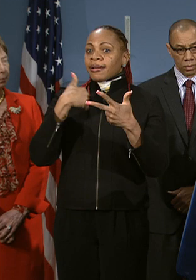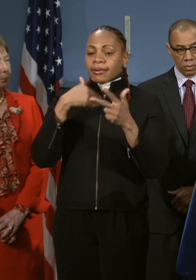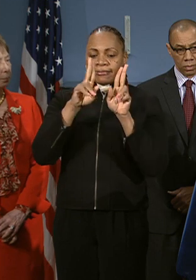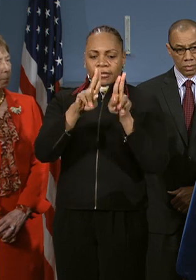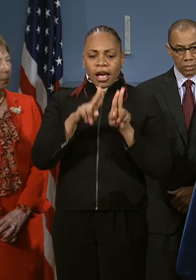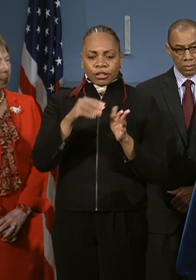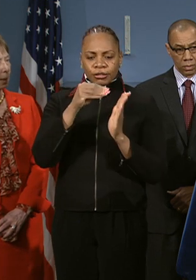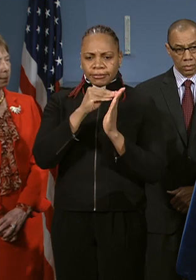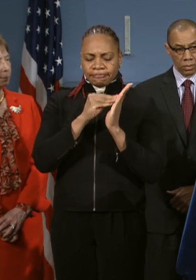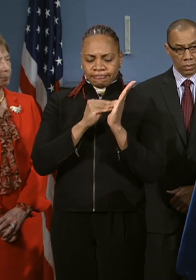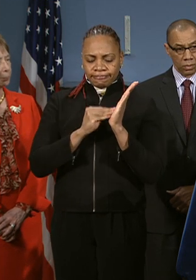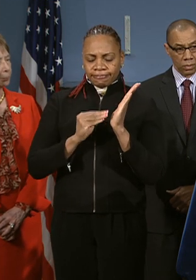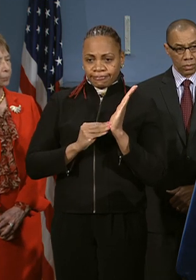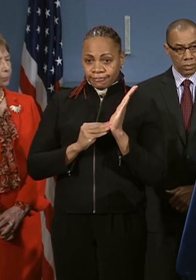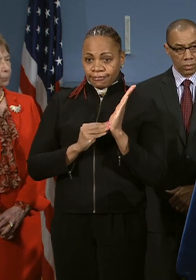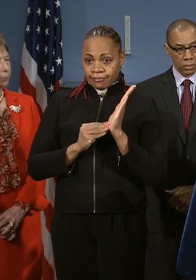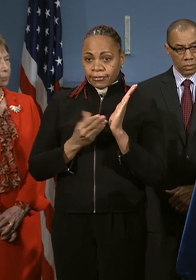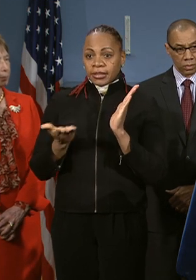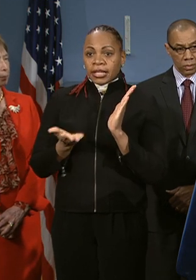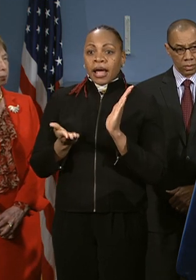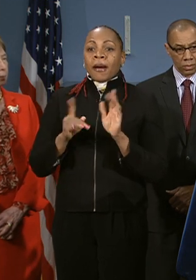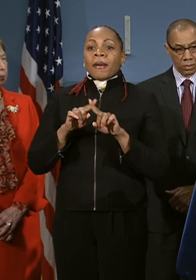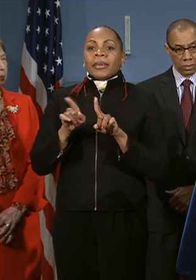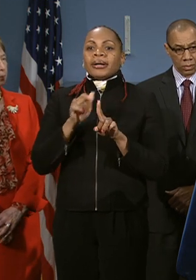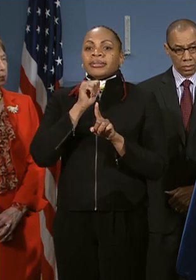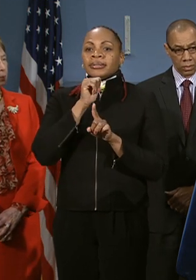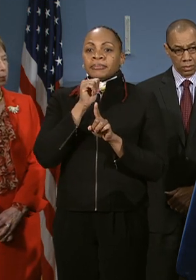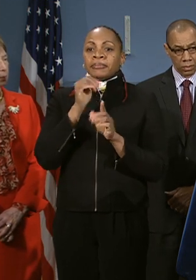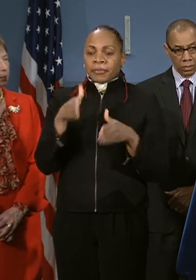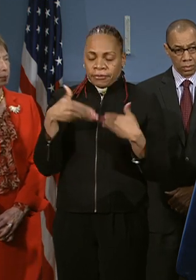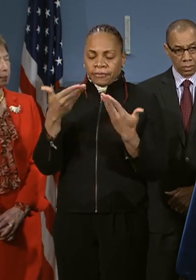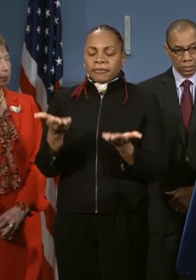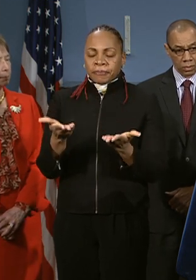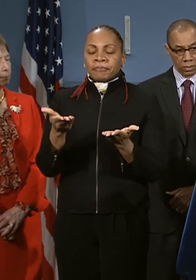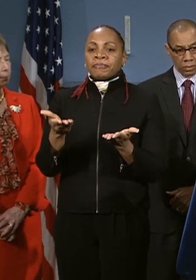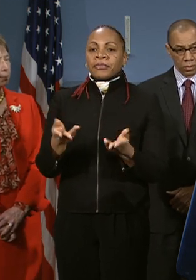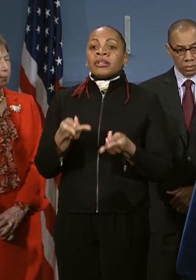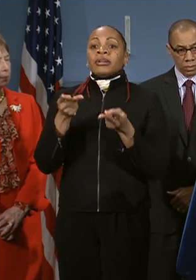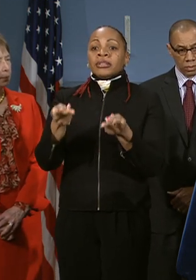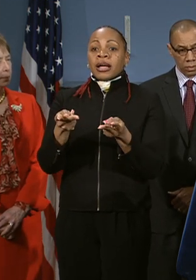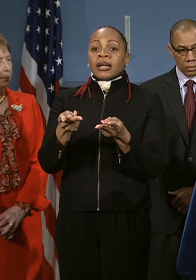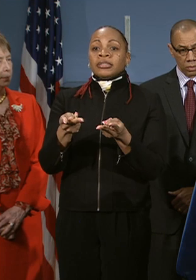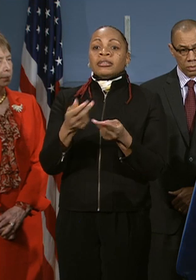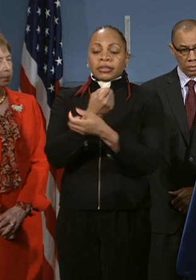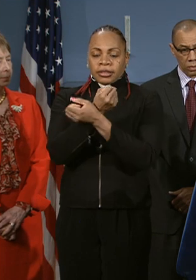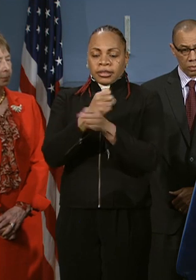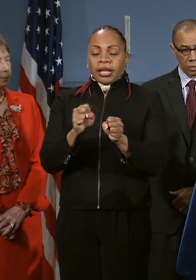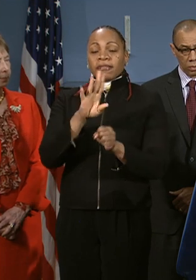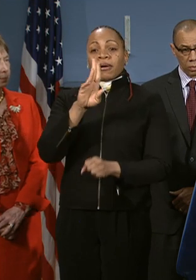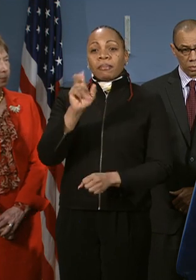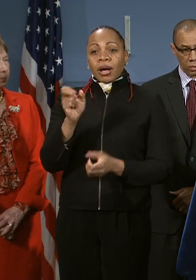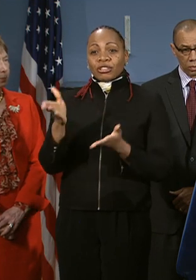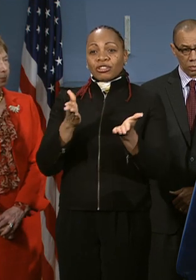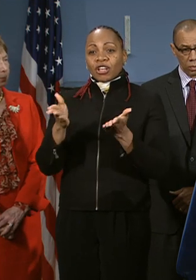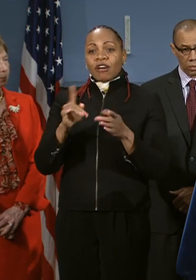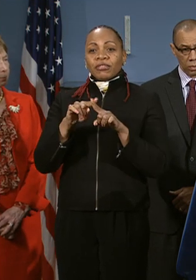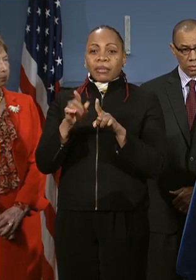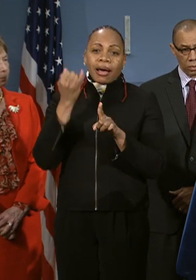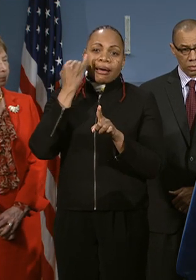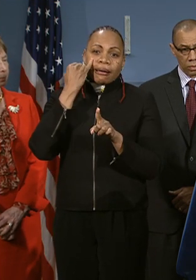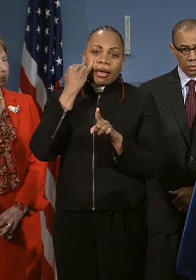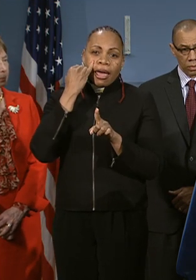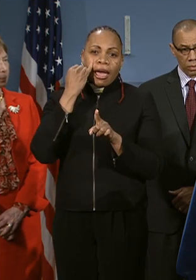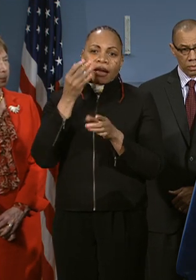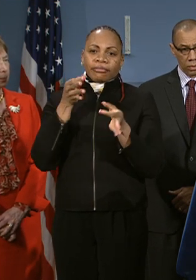such as this, and where they are nevertheless providing safe, reliable bus service. But if you tell a lie long enough, maybe some